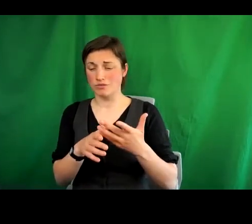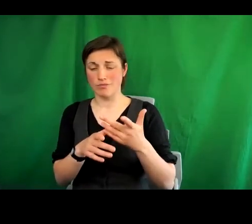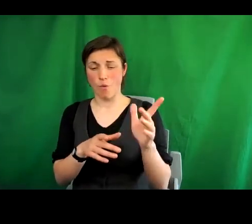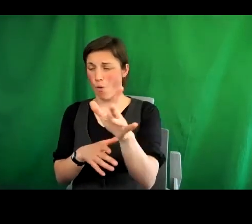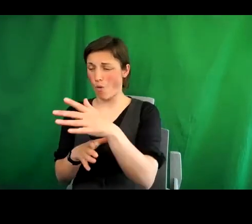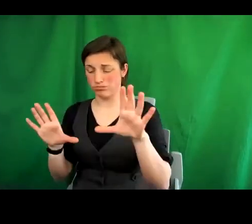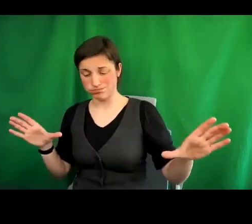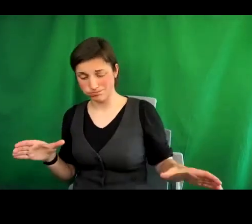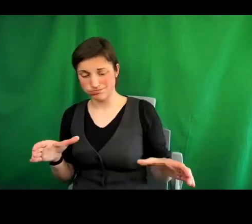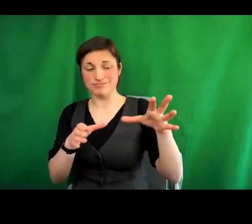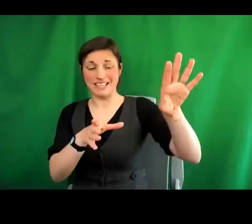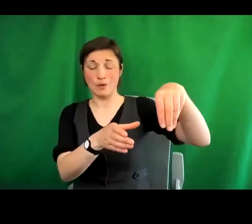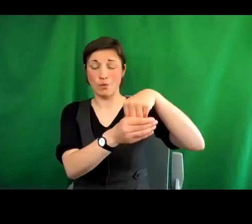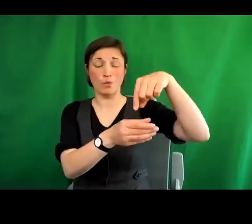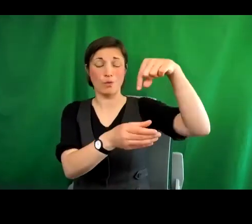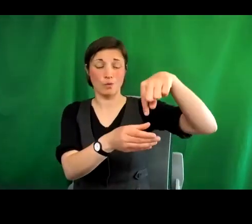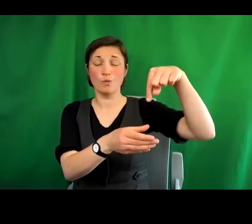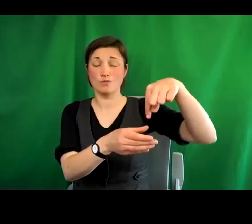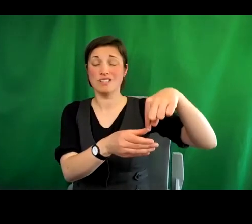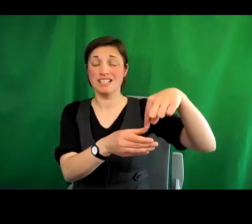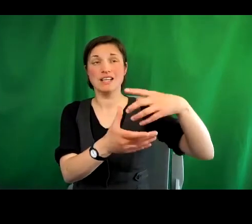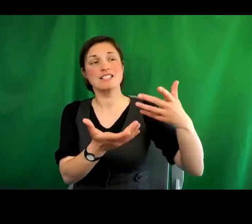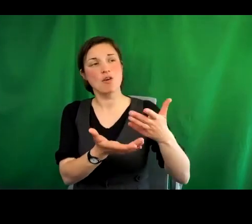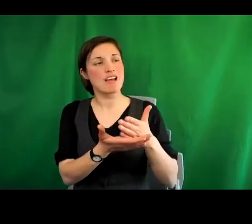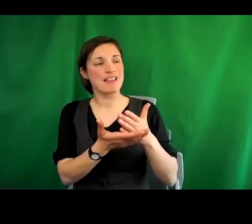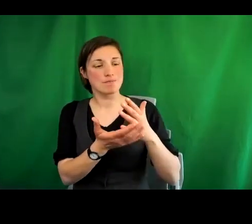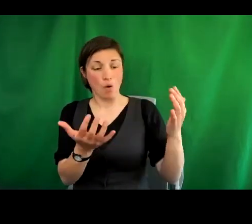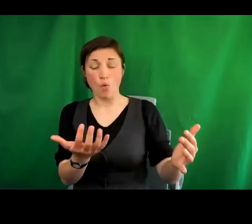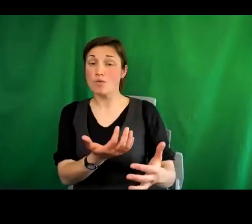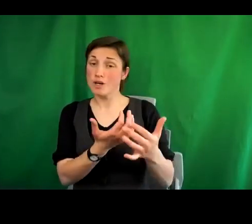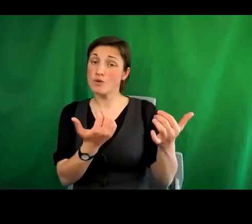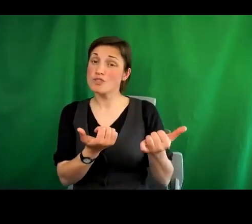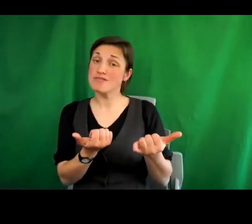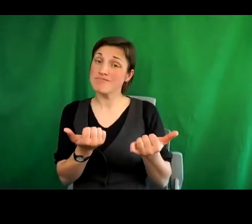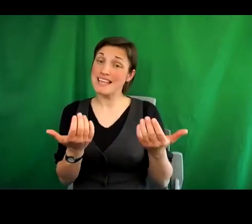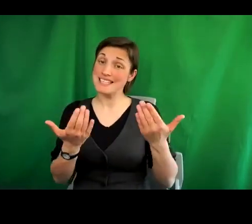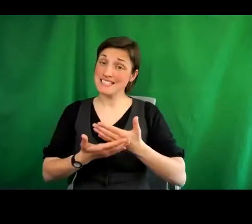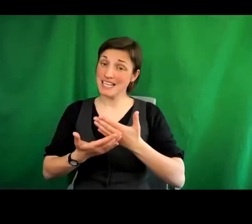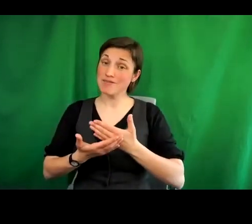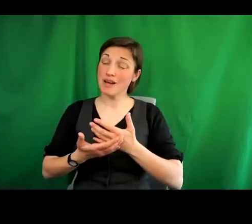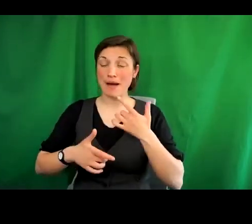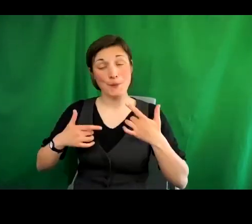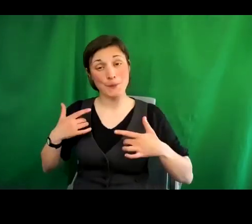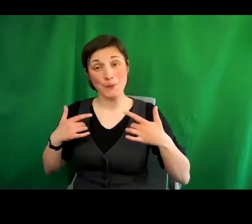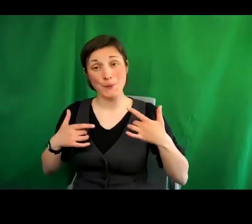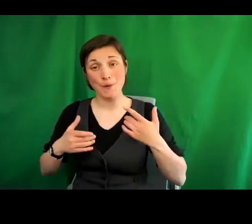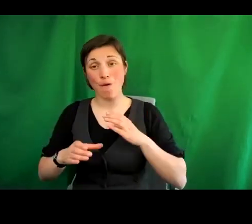So in conclusion, I very much look forward to this evening's conversation,